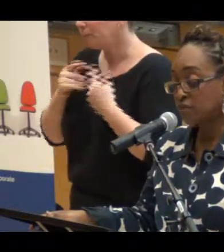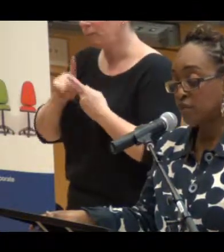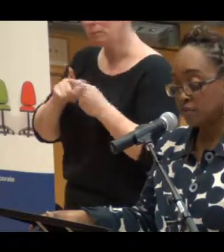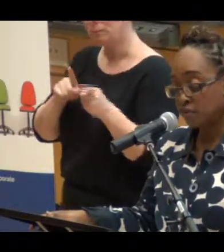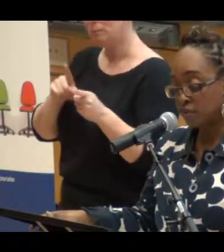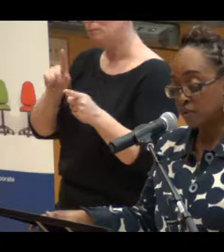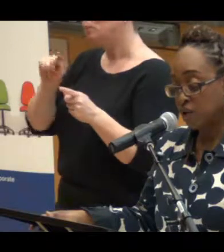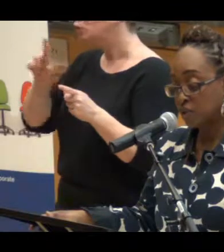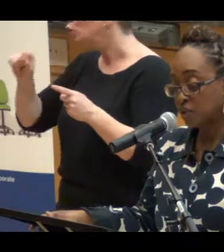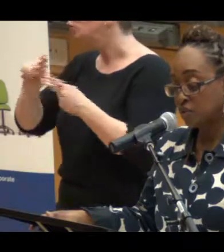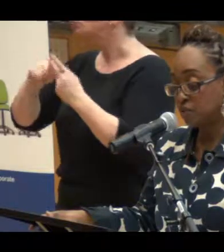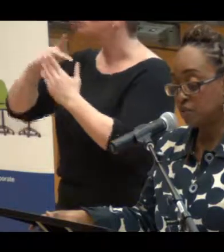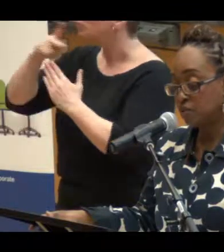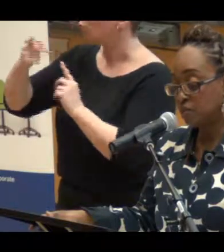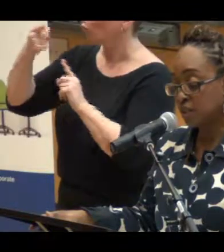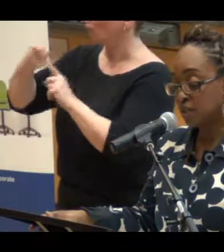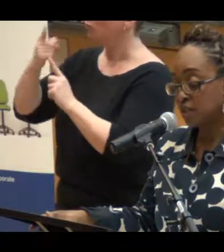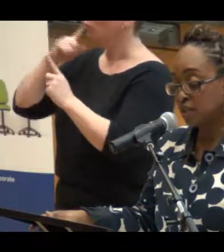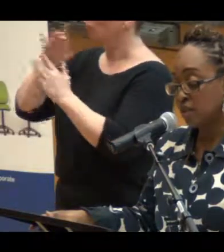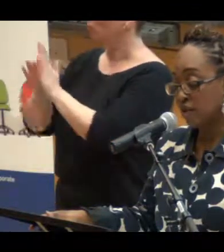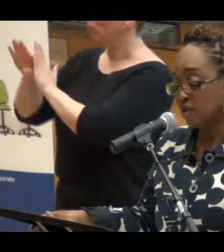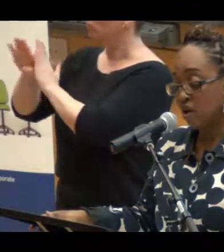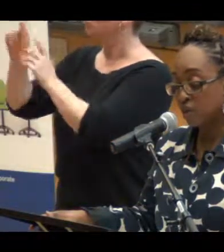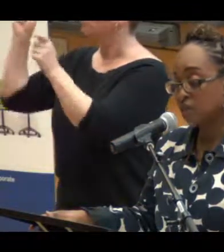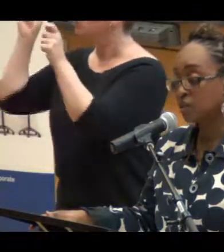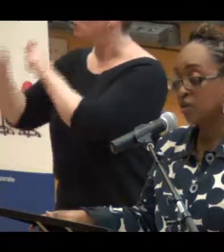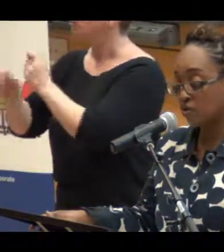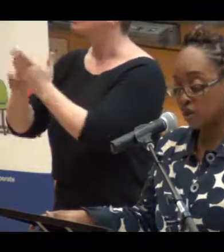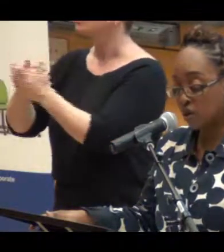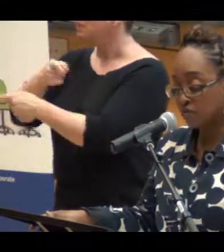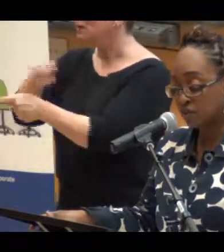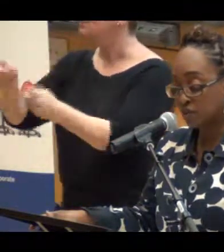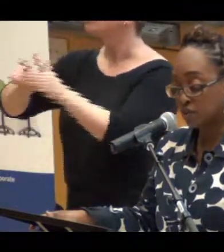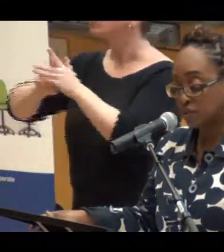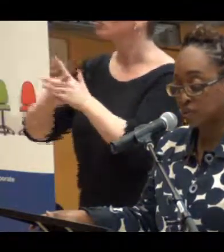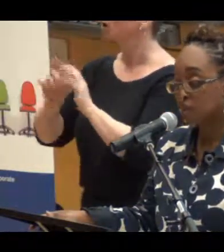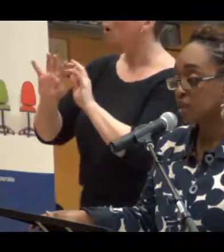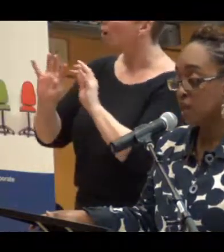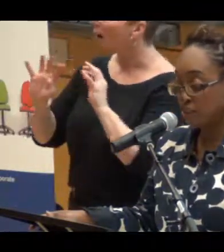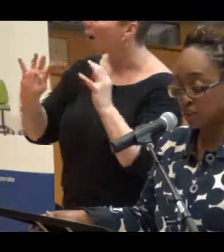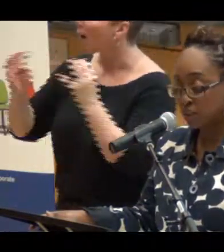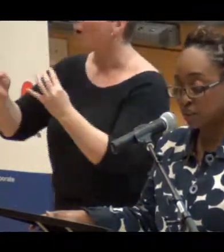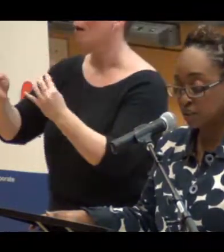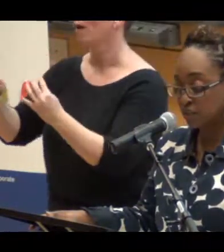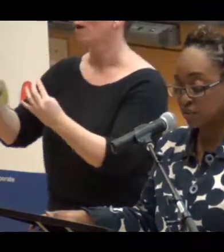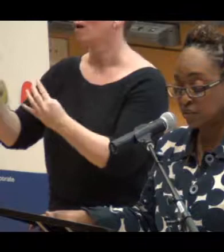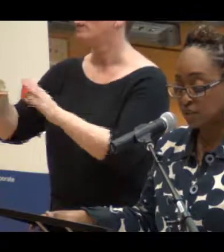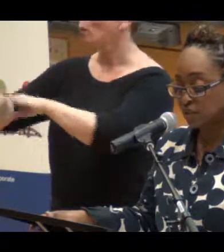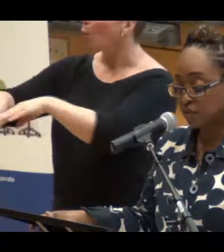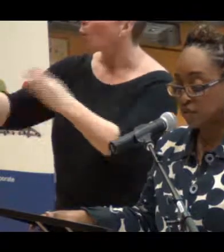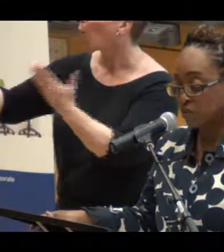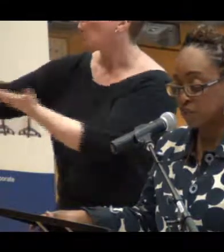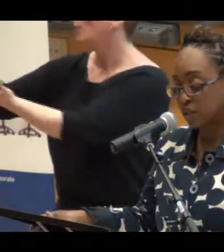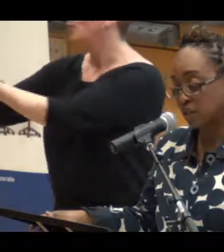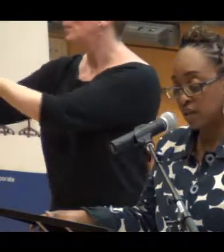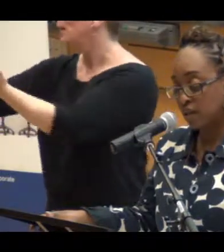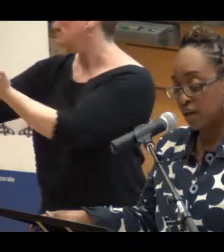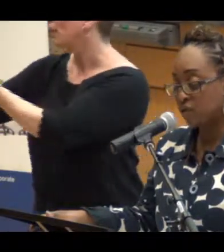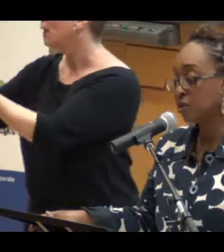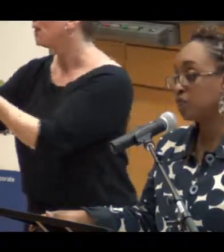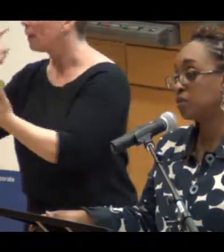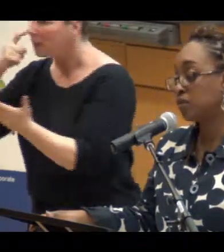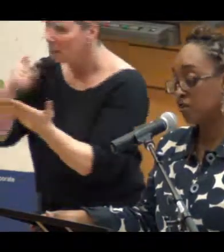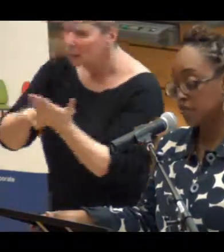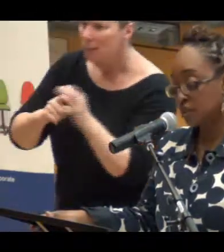will allow us to provide people with opportunities to begin to have honest, open conversations about the systems we work in